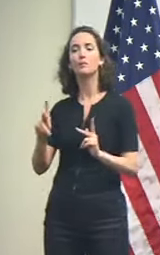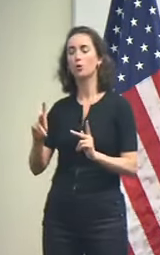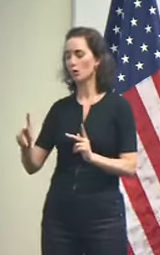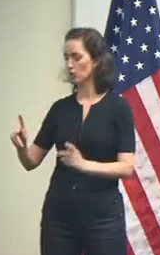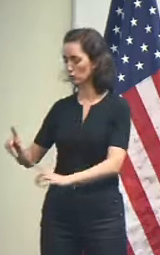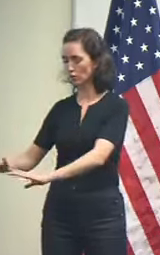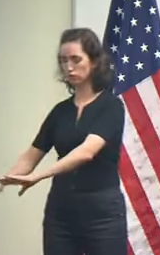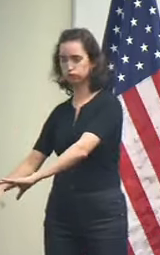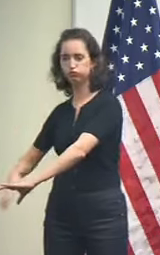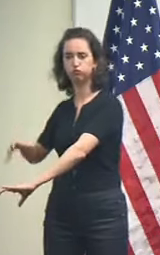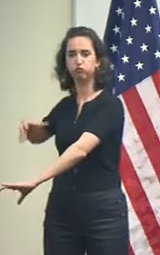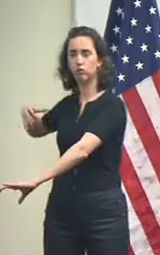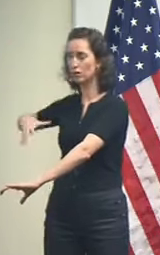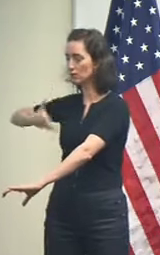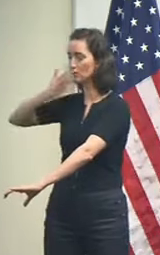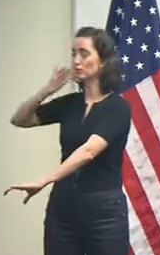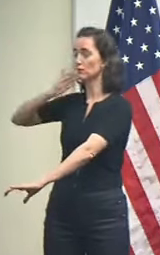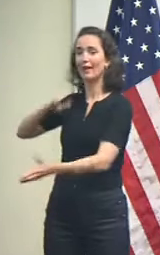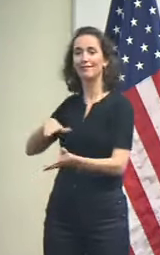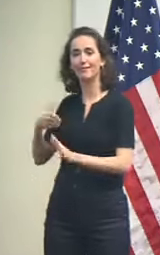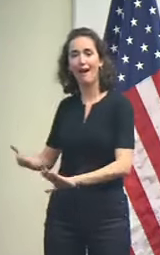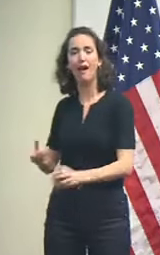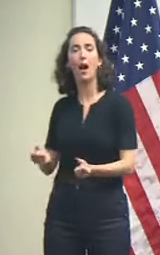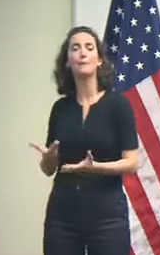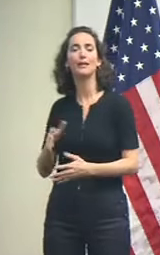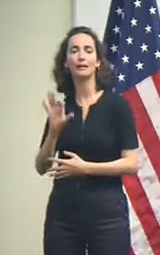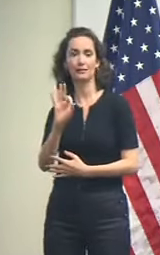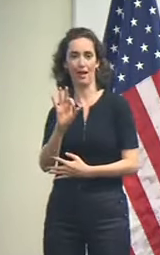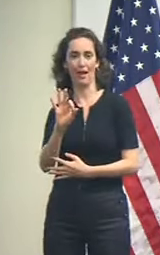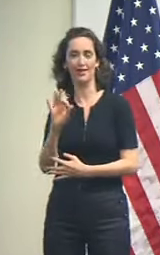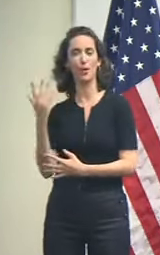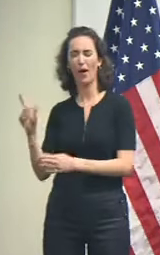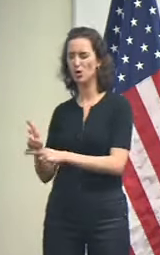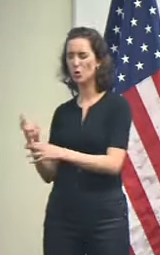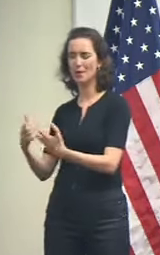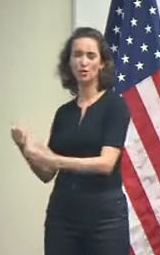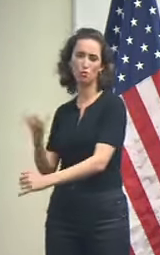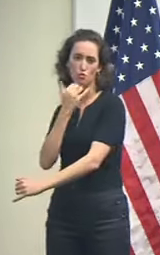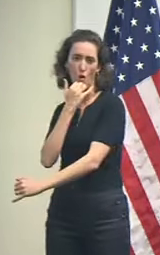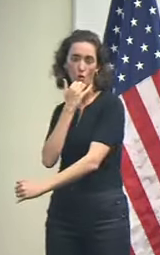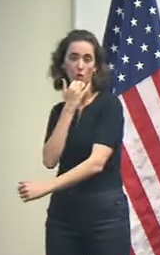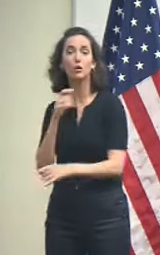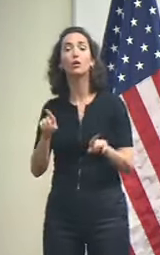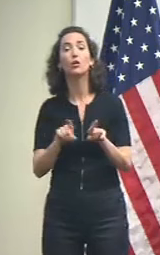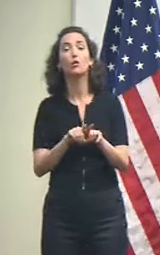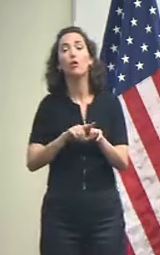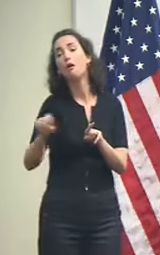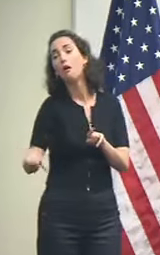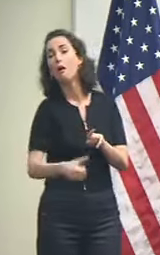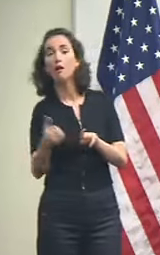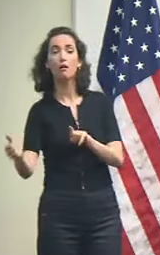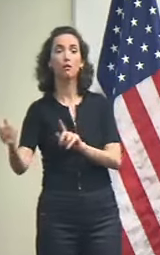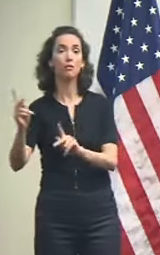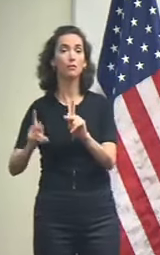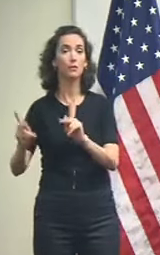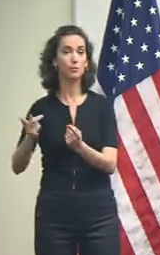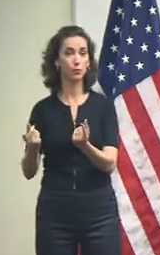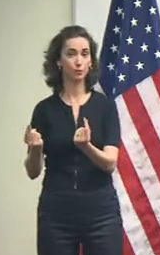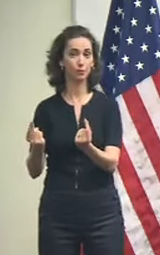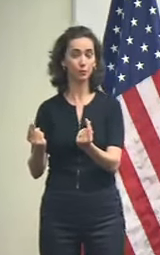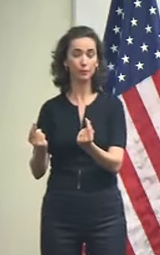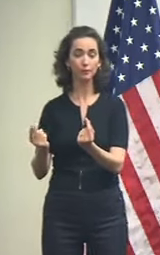from improperly using those generators, and then we had other individuals who